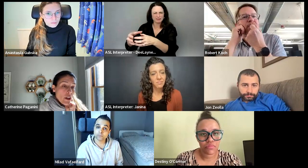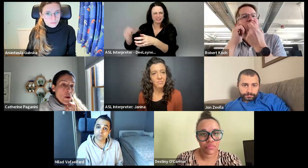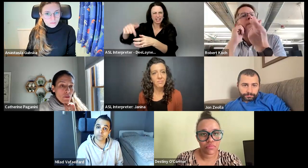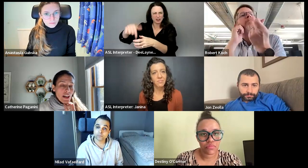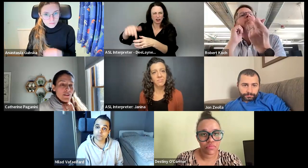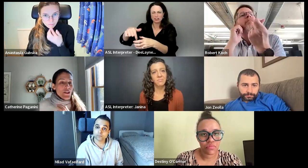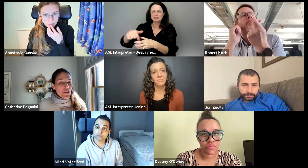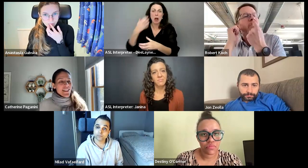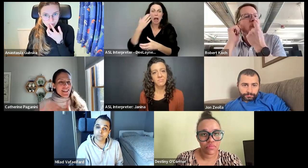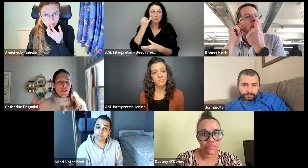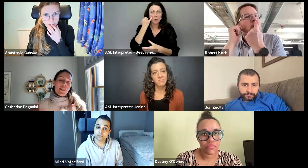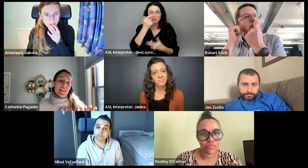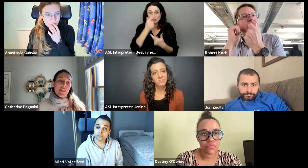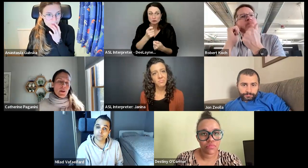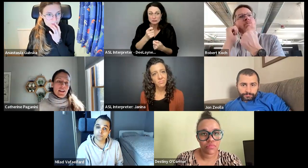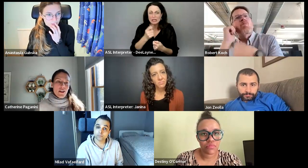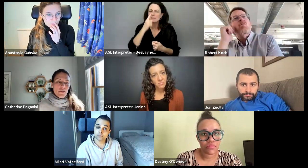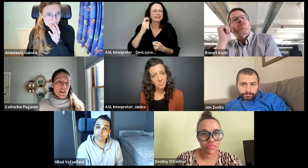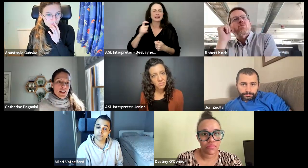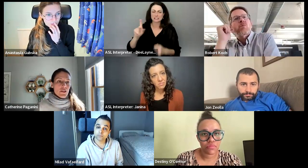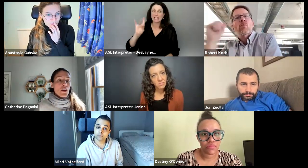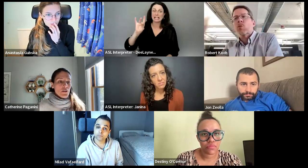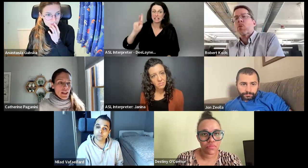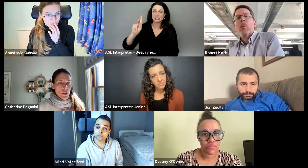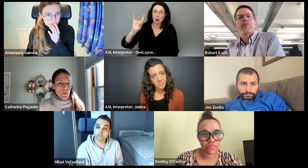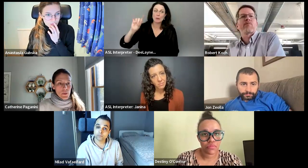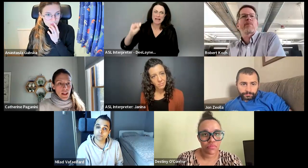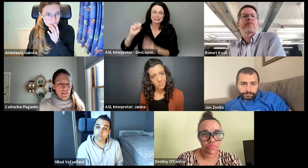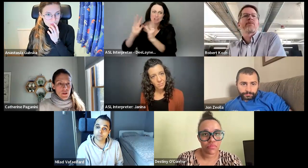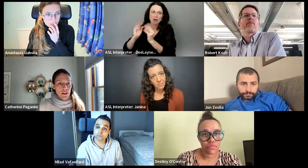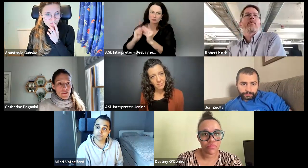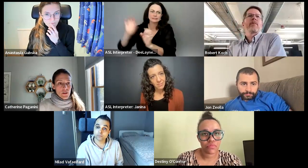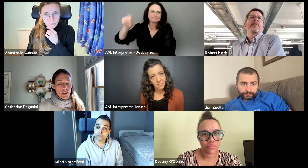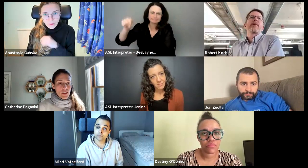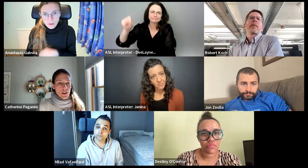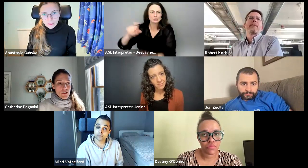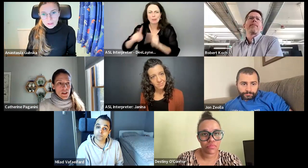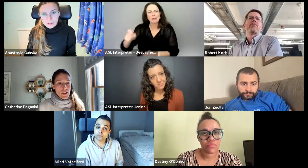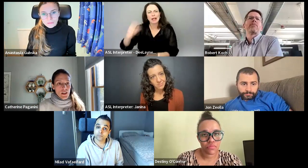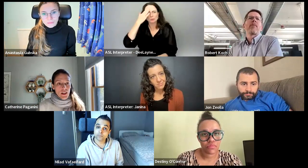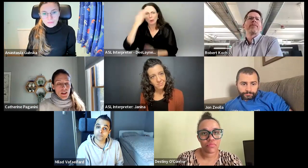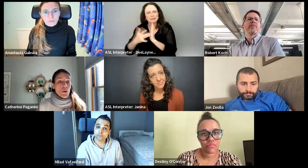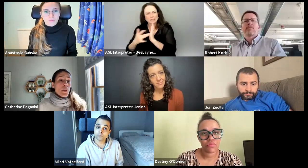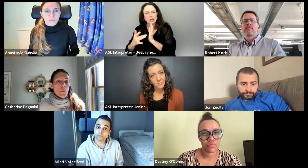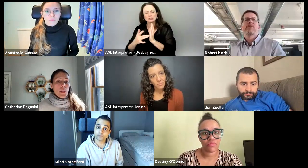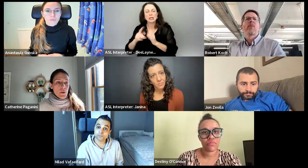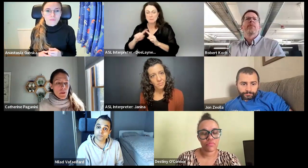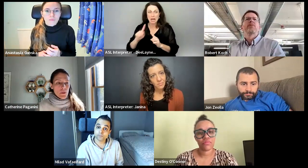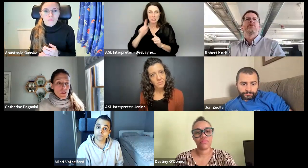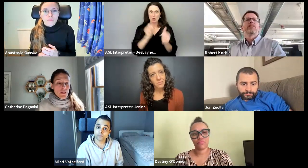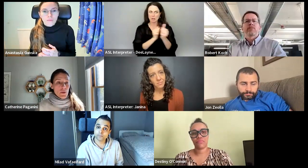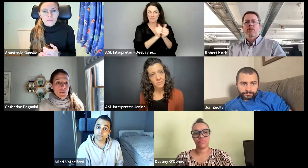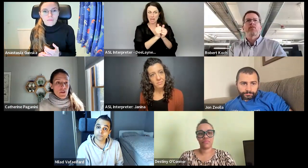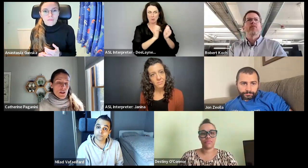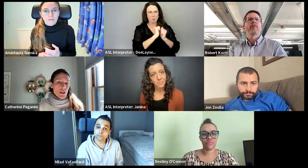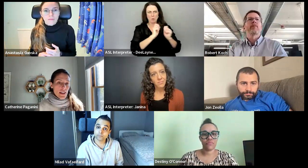And I don't know if you're ever interested in, because it is a Kubernetes conference after all, right? So, people have to kind of know the technology. And you would be competing with